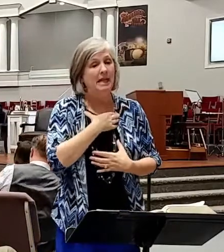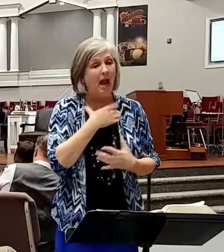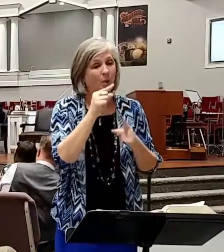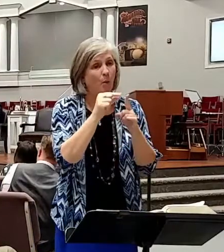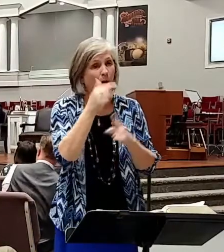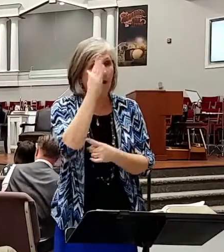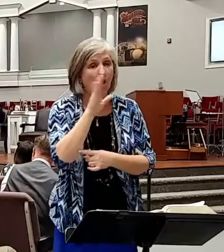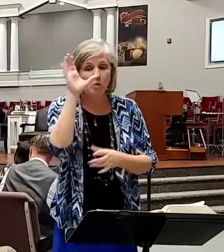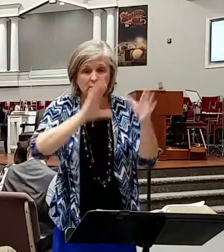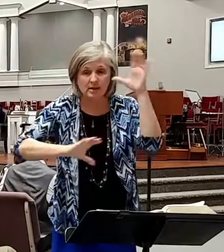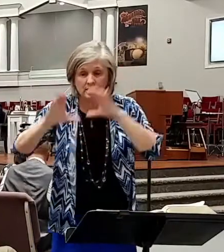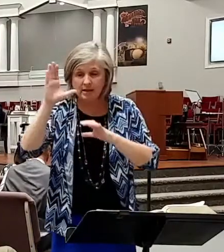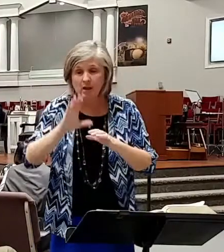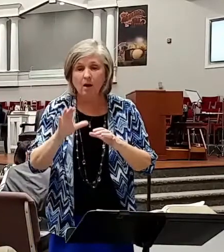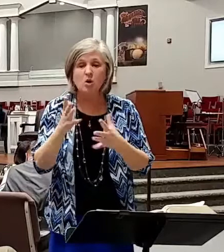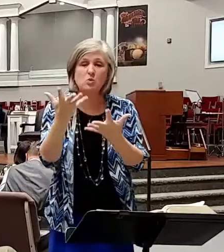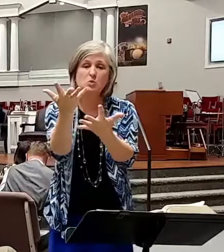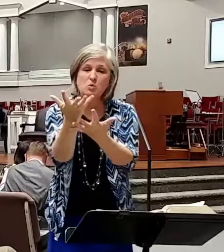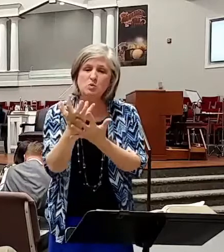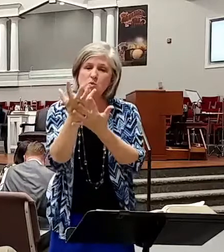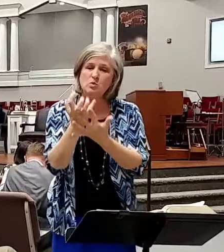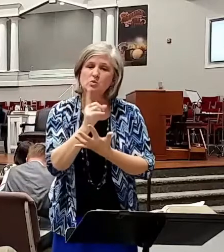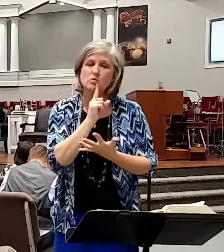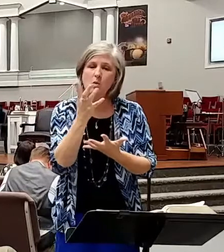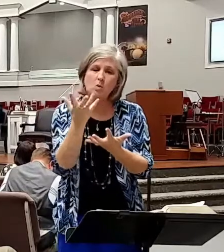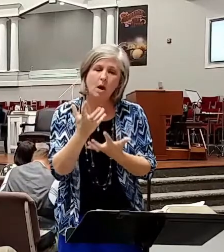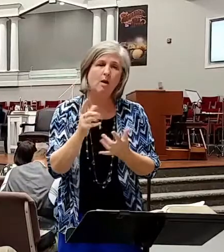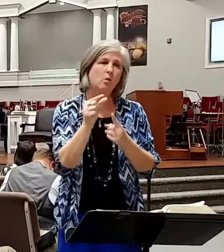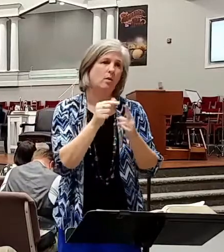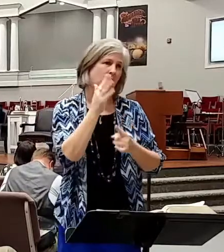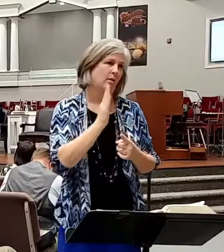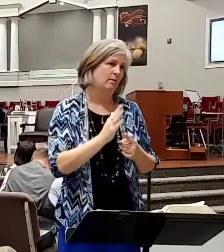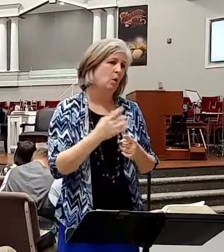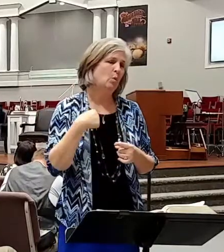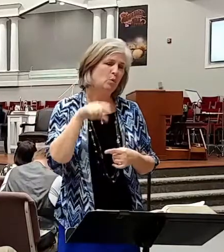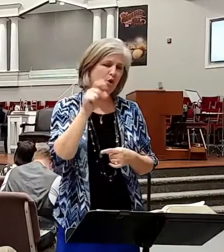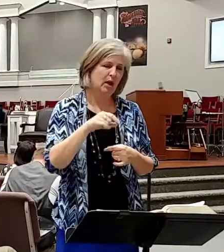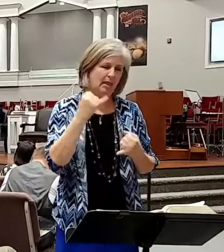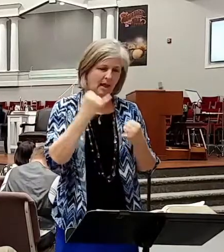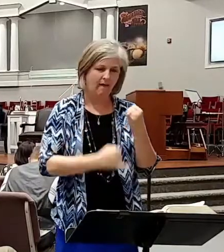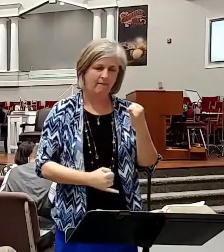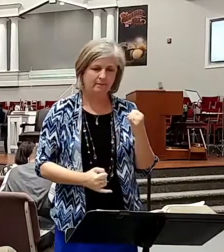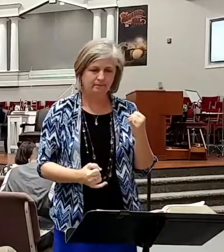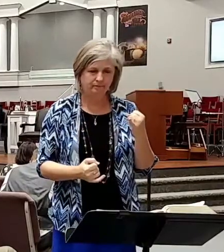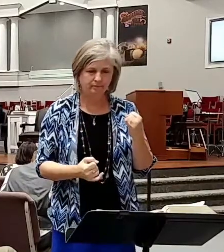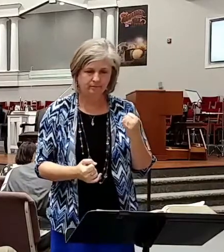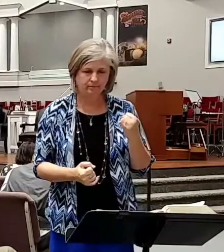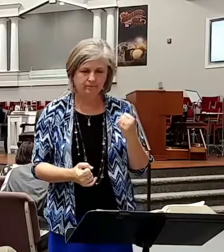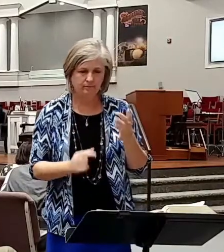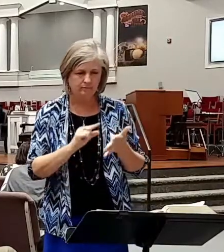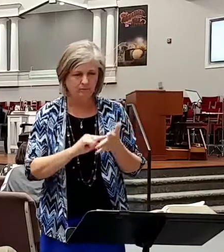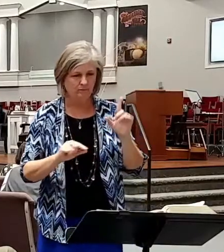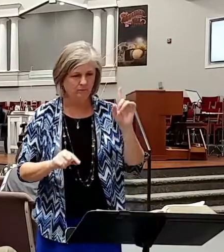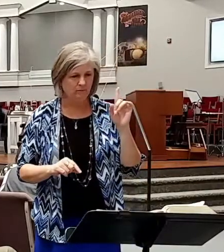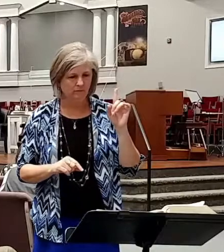seek it do you crave it we should. The last and final thing tonight is in verse 1 of chapter 2